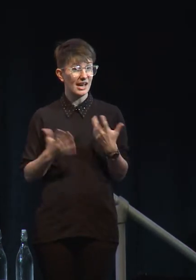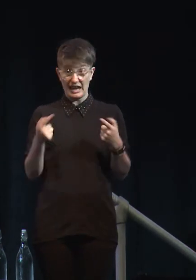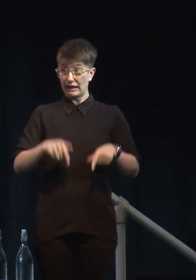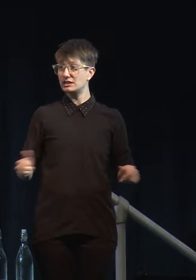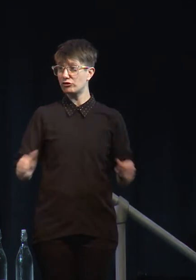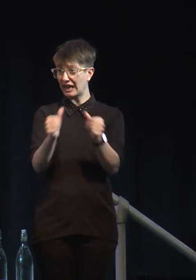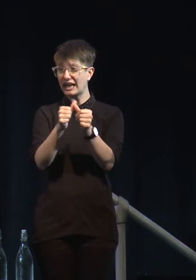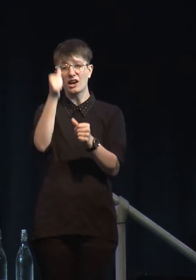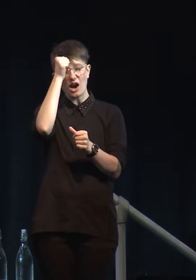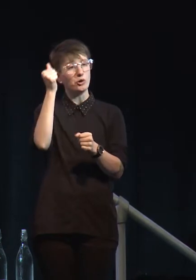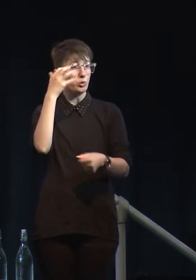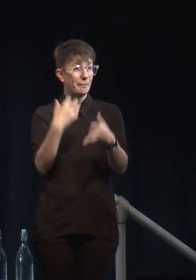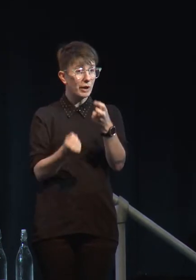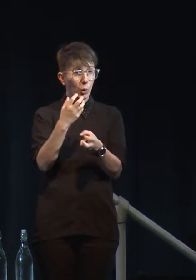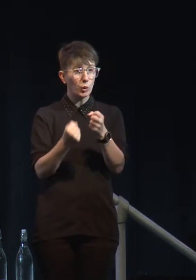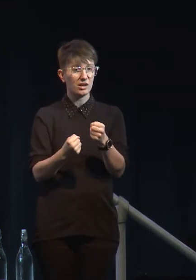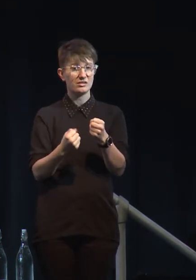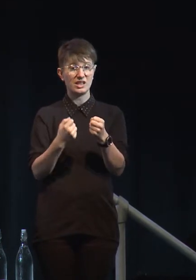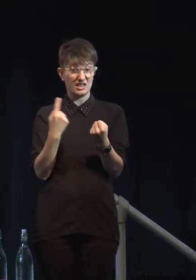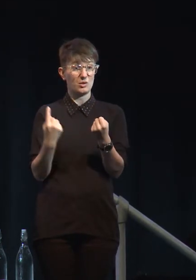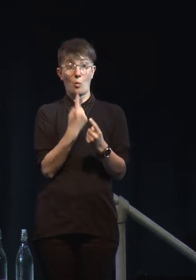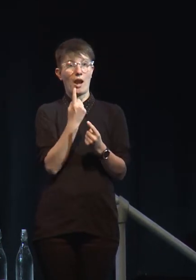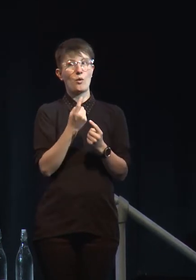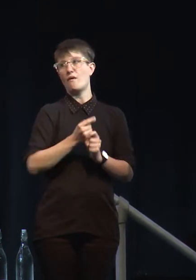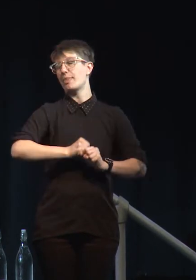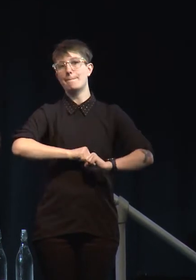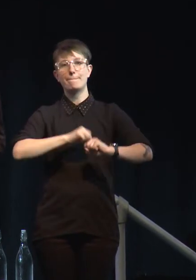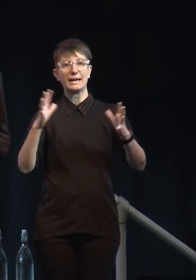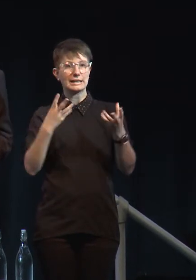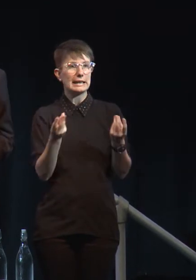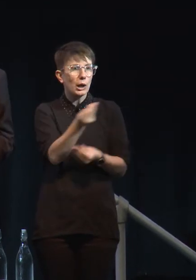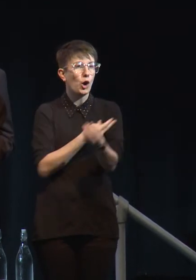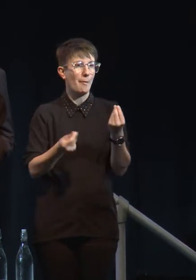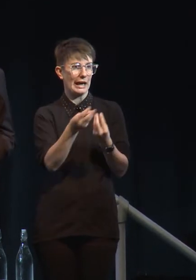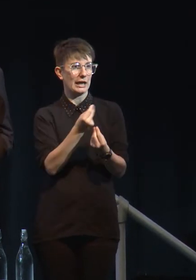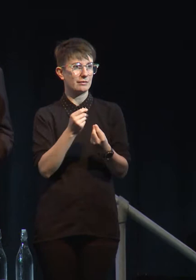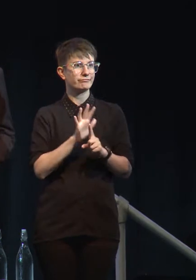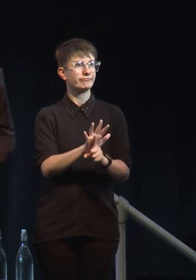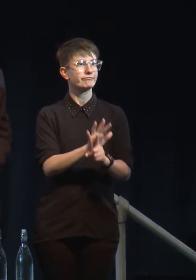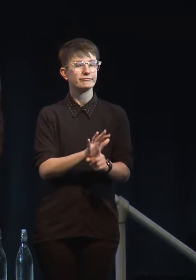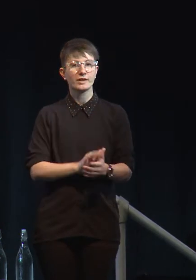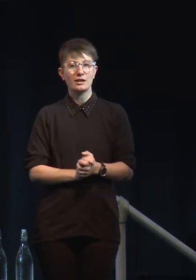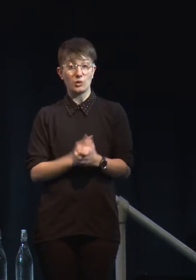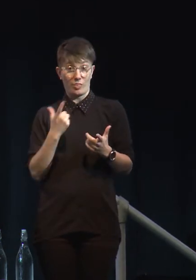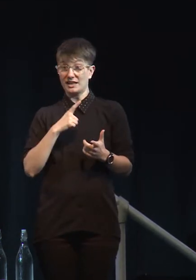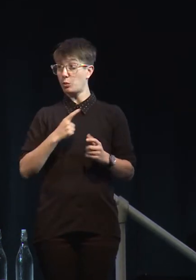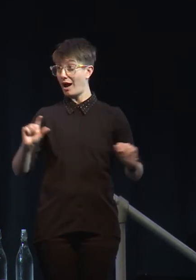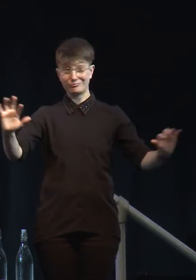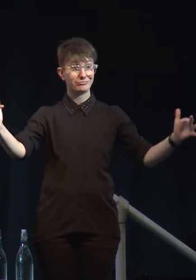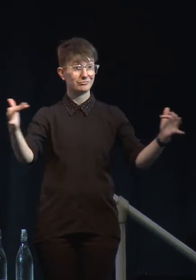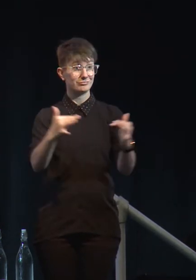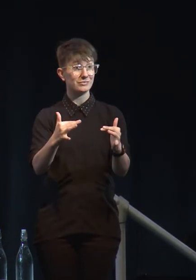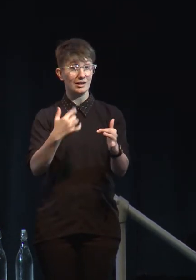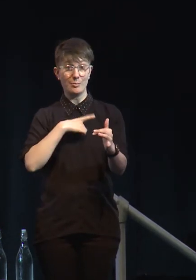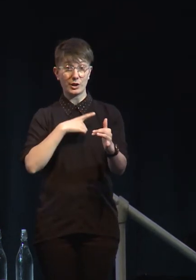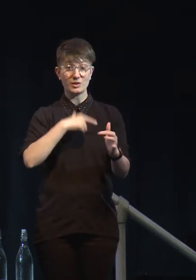drivers, which is why this conclave is being hosted here, at least as much as because of the oil and gas industry here.